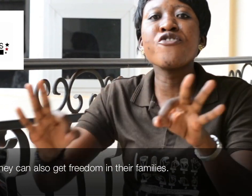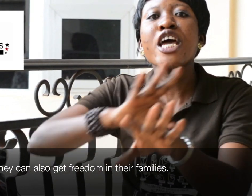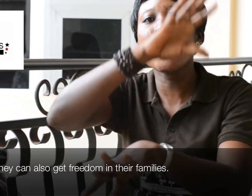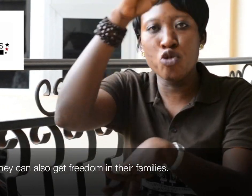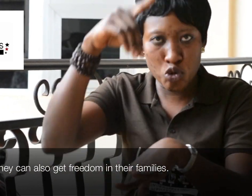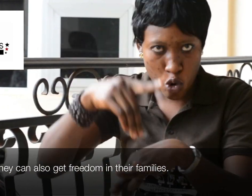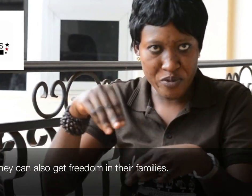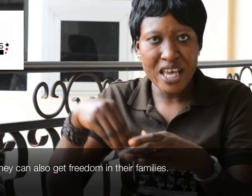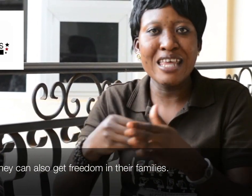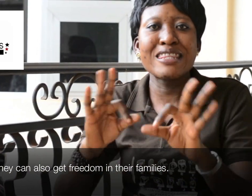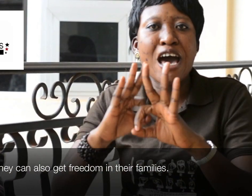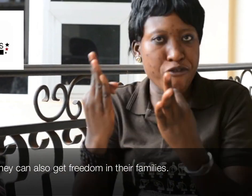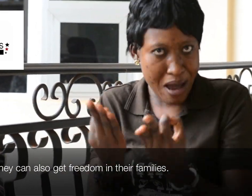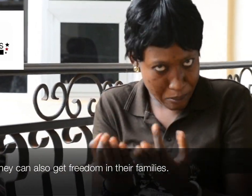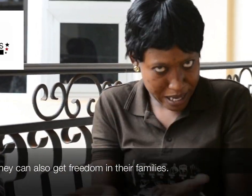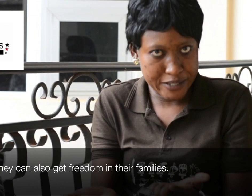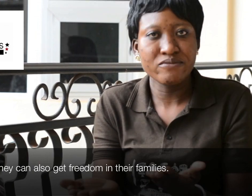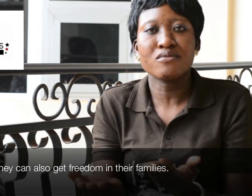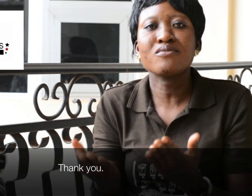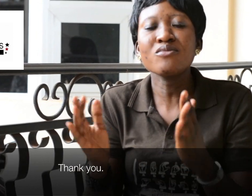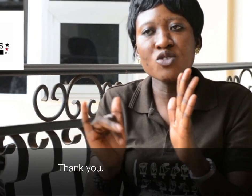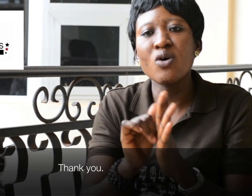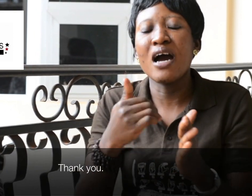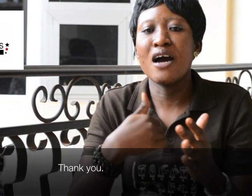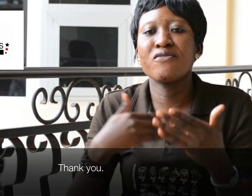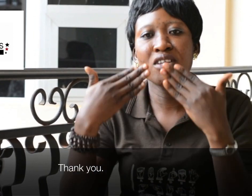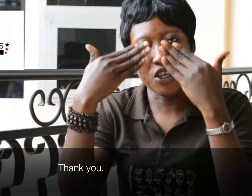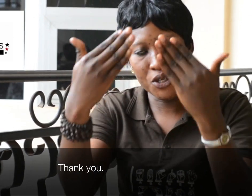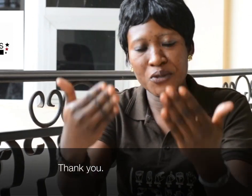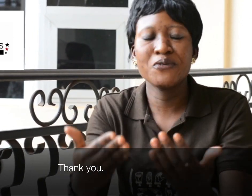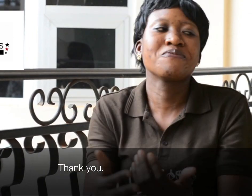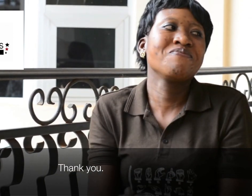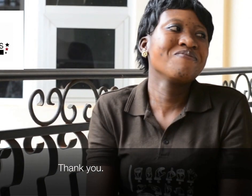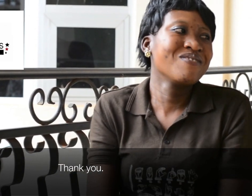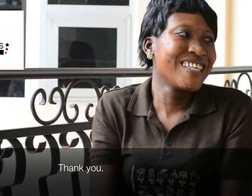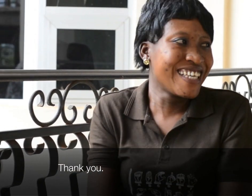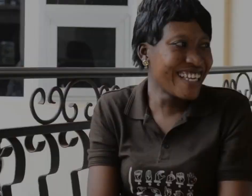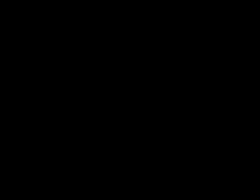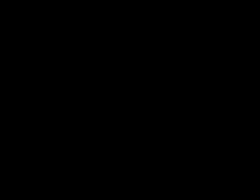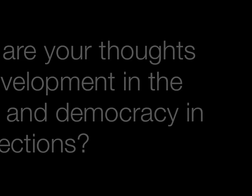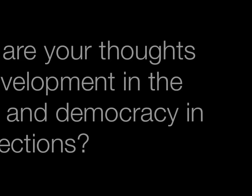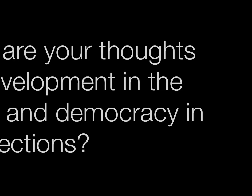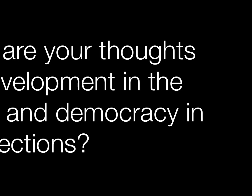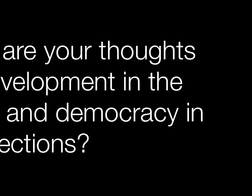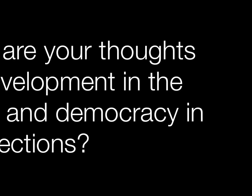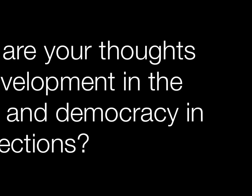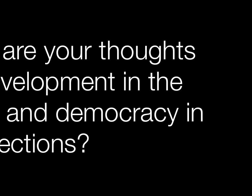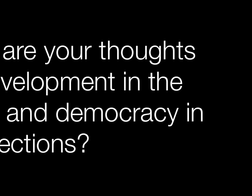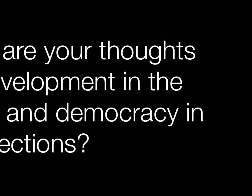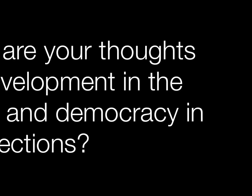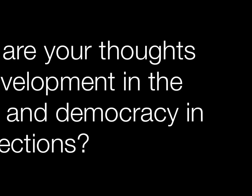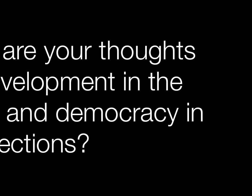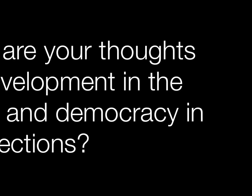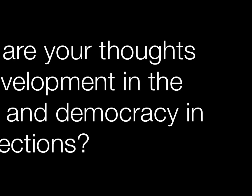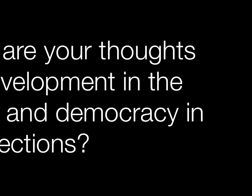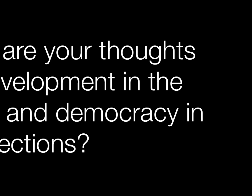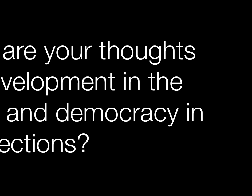freedom in their family. Wow. Thank you. I now want you to talk about